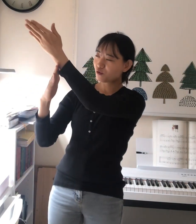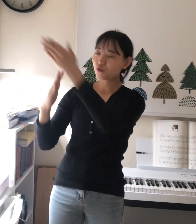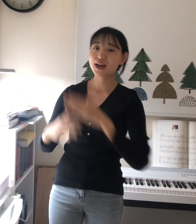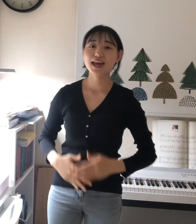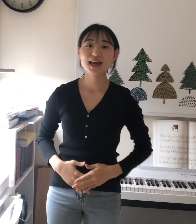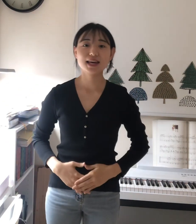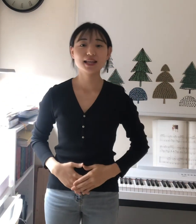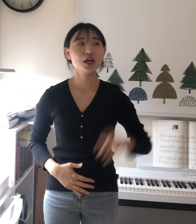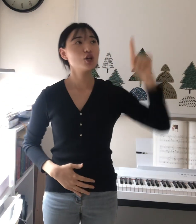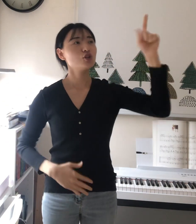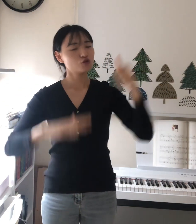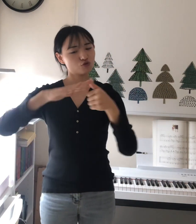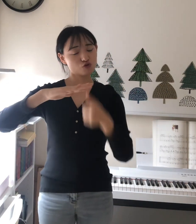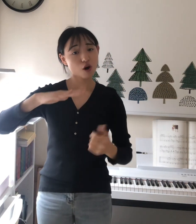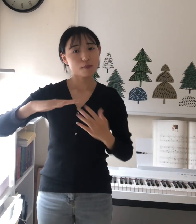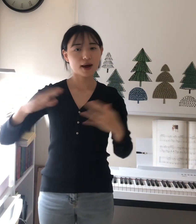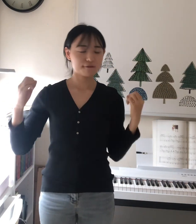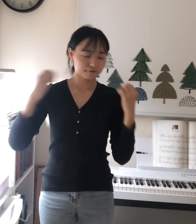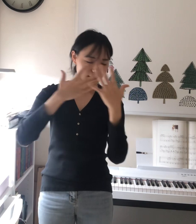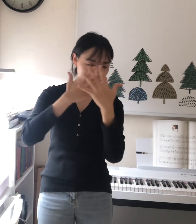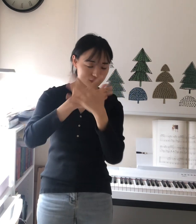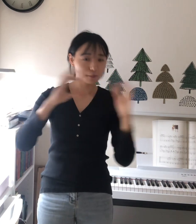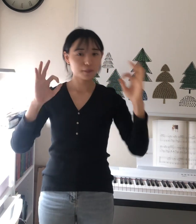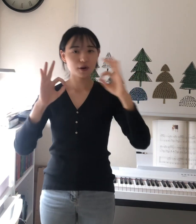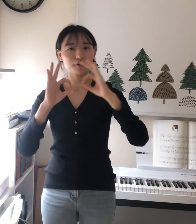We'll be right back.